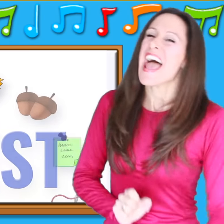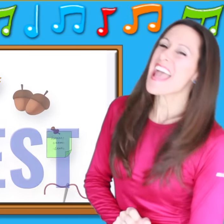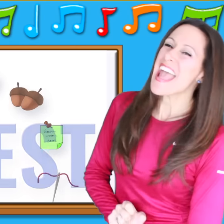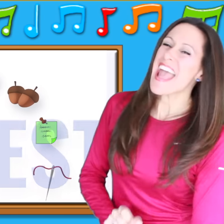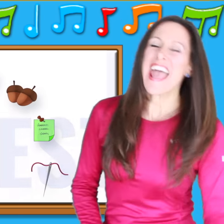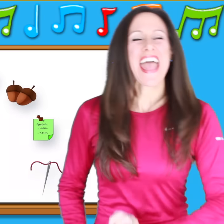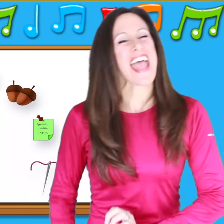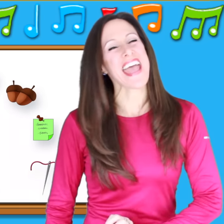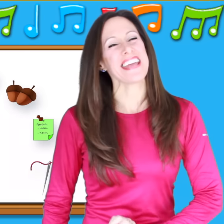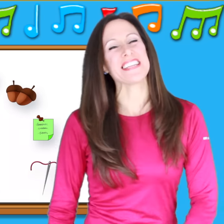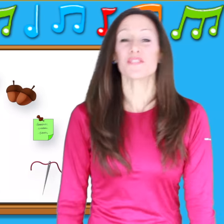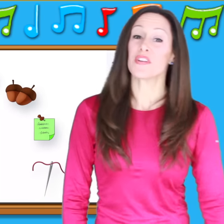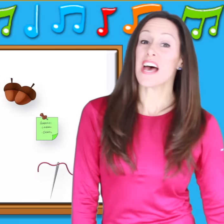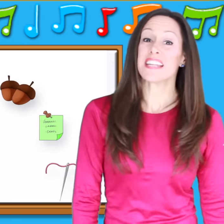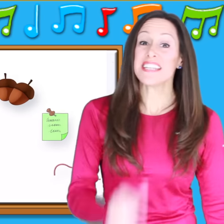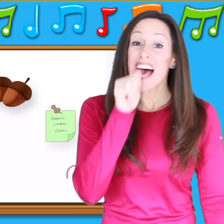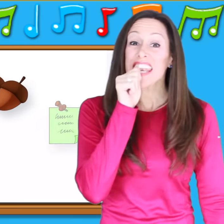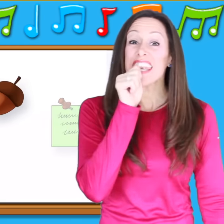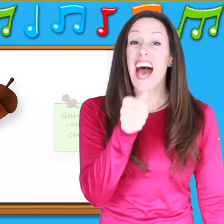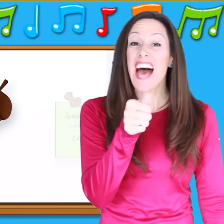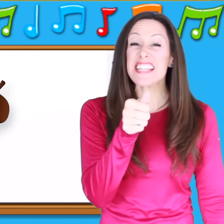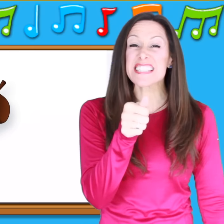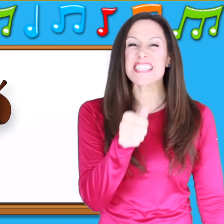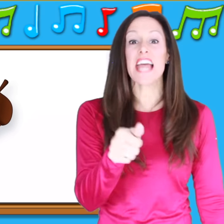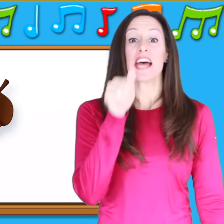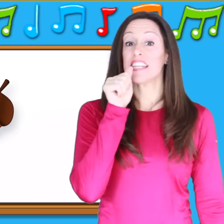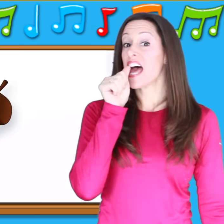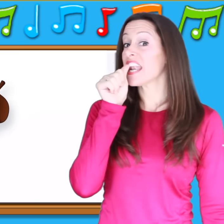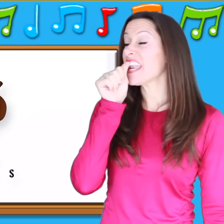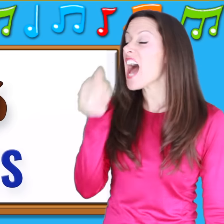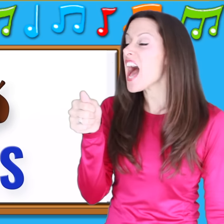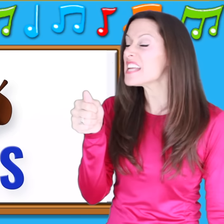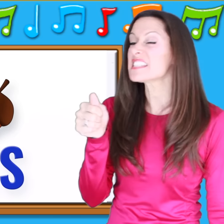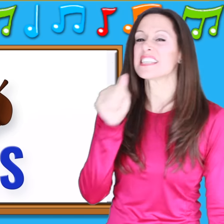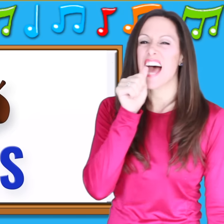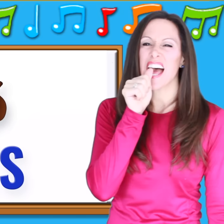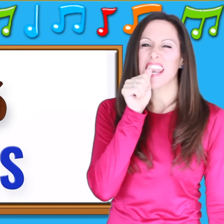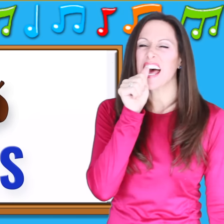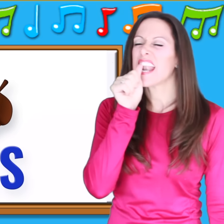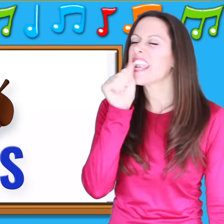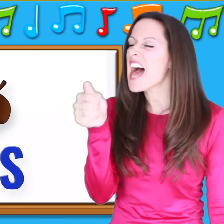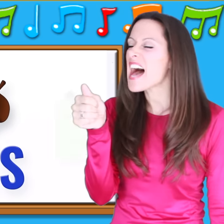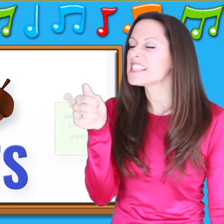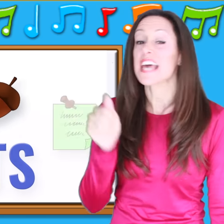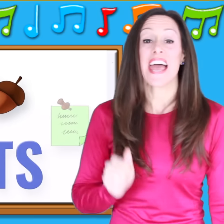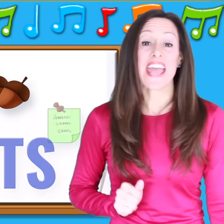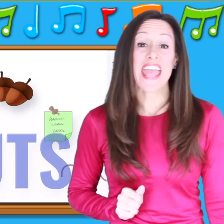N is for n-n-nots, n-n-nots, n-n-nots N